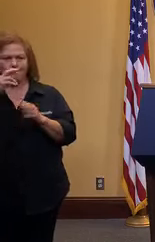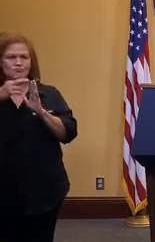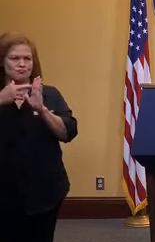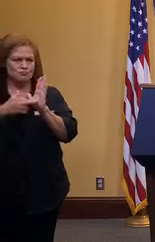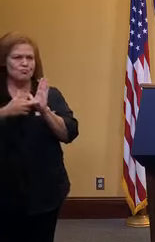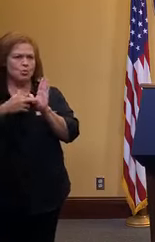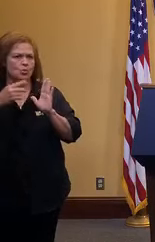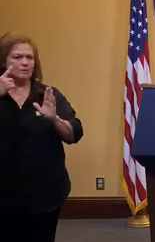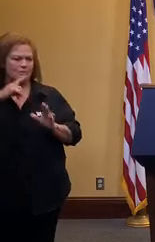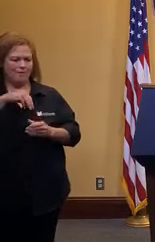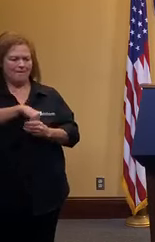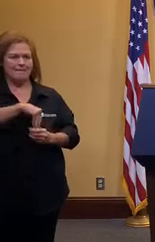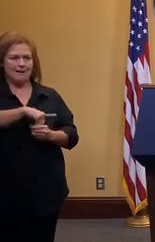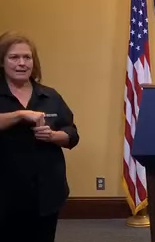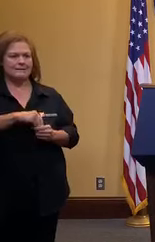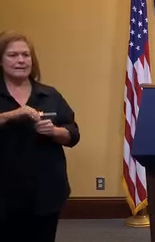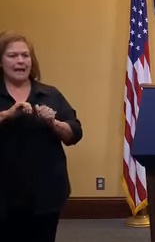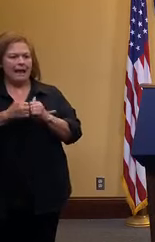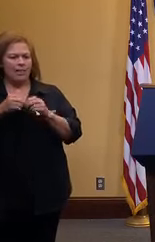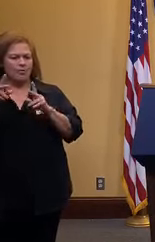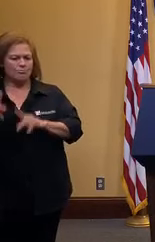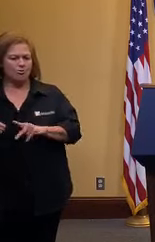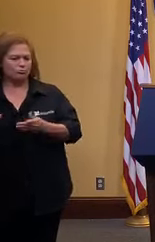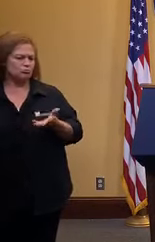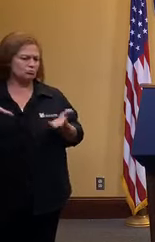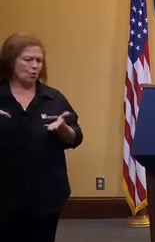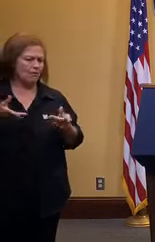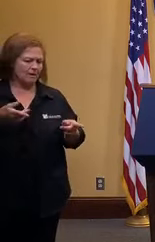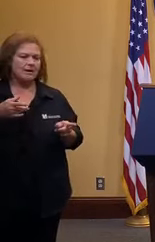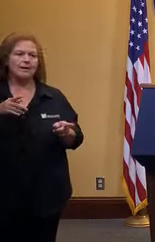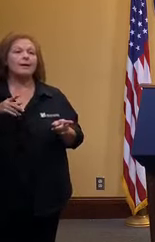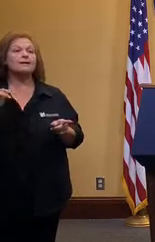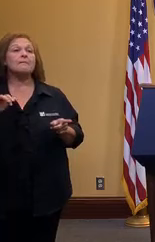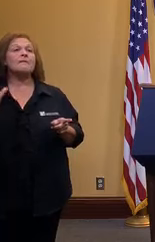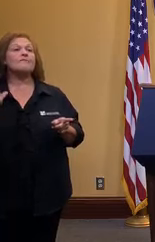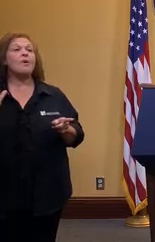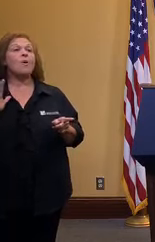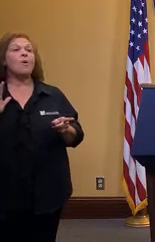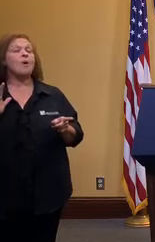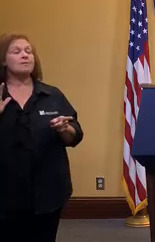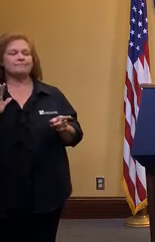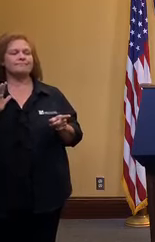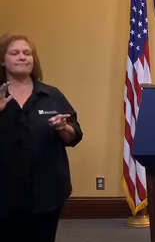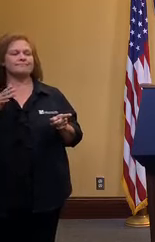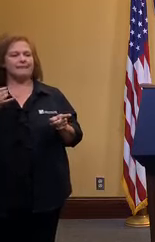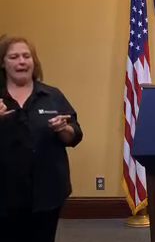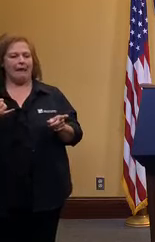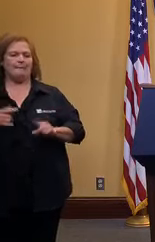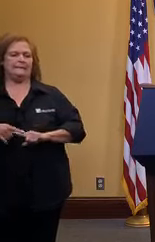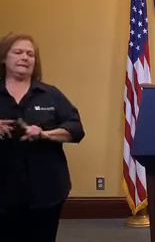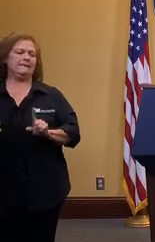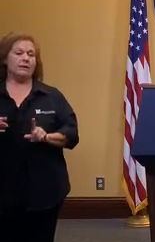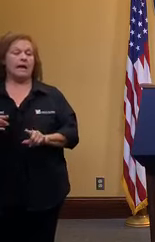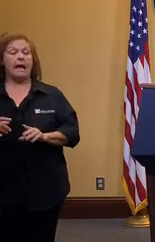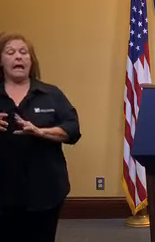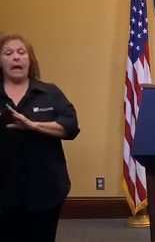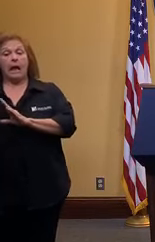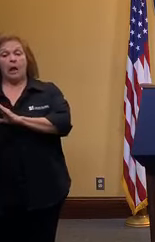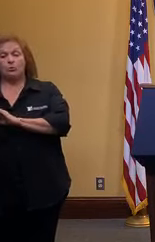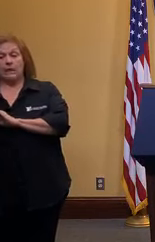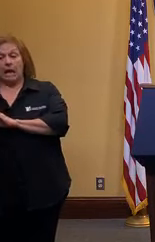table service how you are being served will look very different from new orleans restaurants of old why outdoor